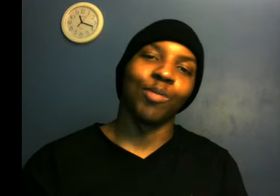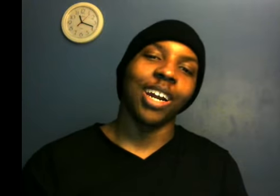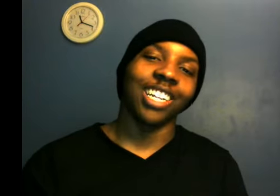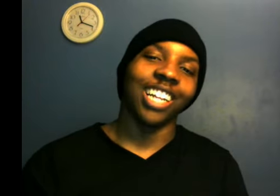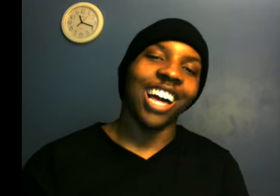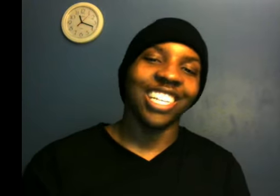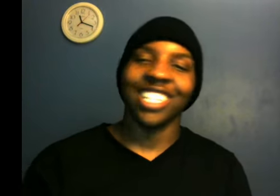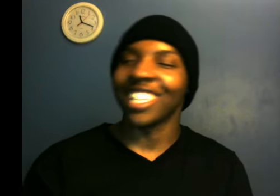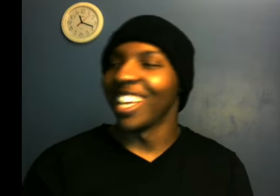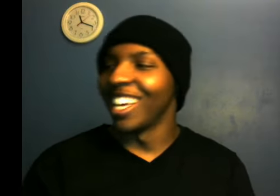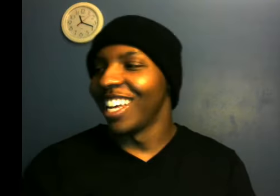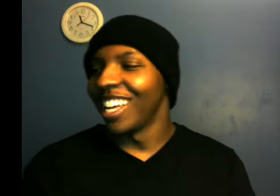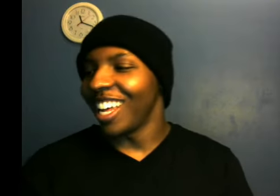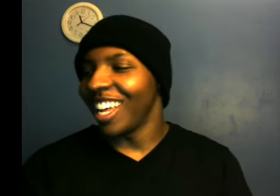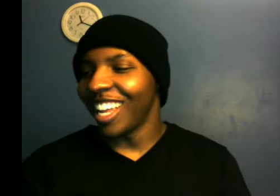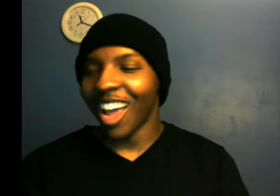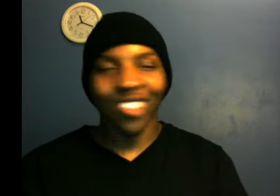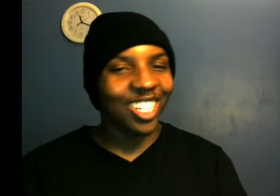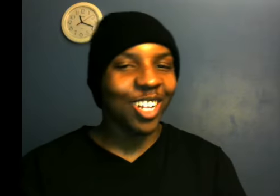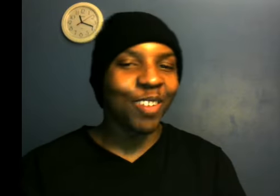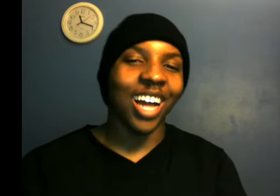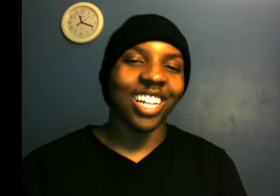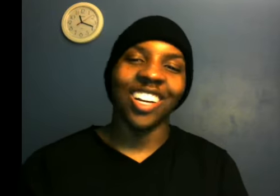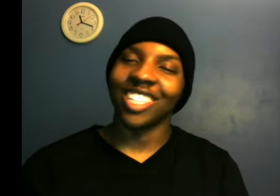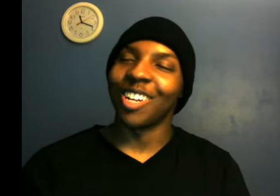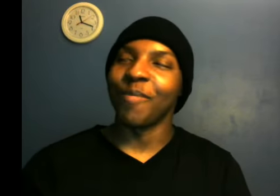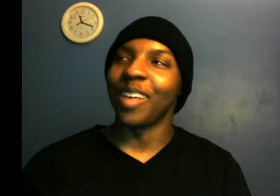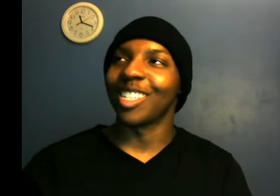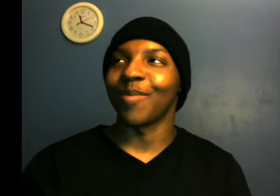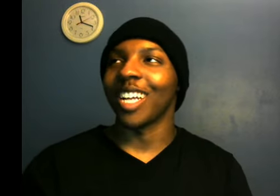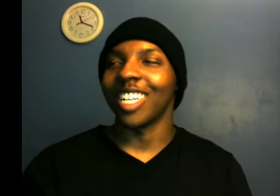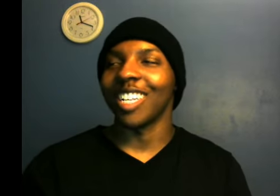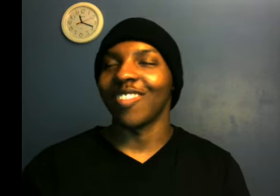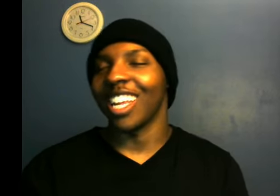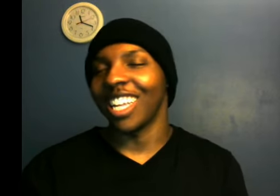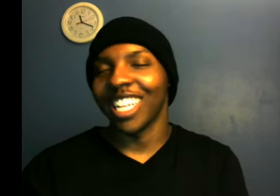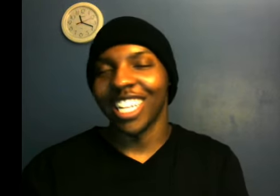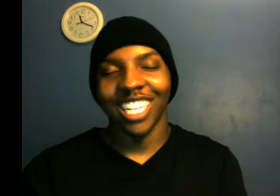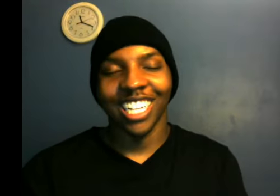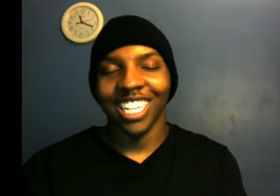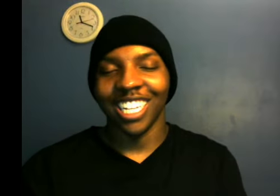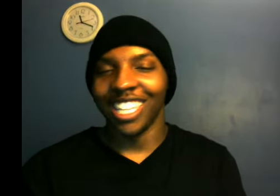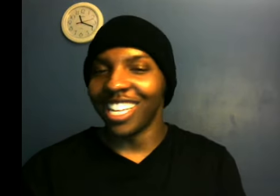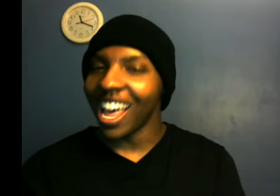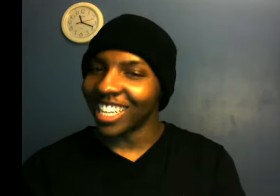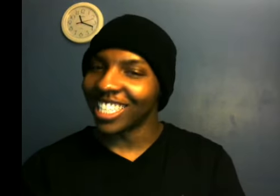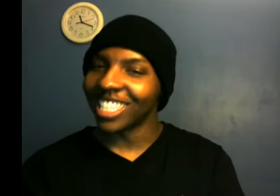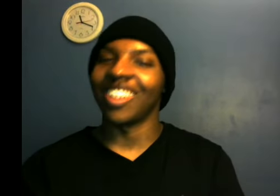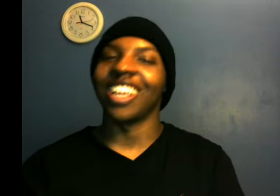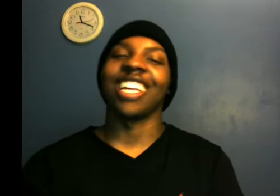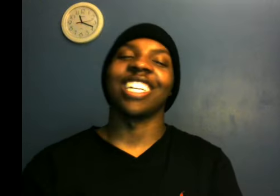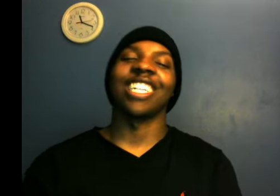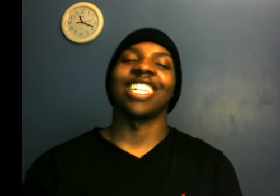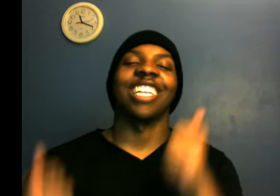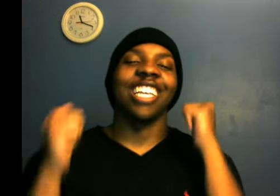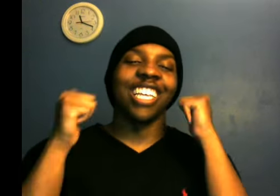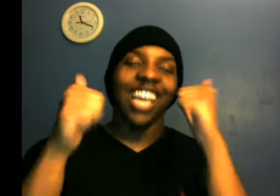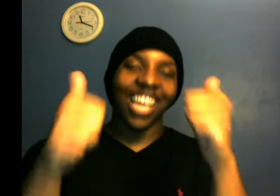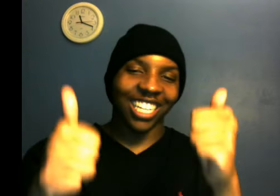by the Lions. And I'm going tell you my thoughts and opinions about this man. Yes man. Yes.